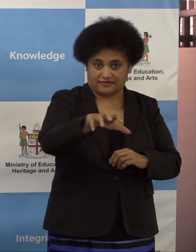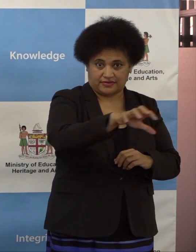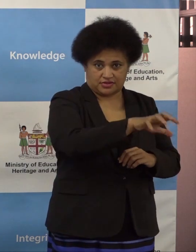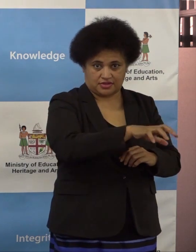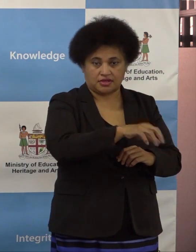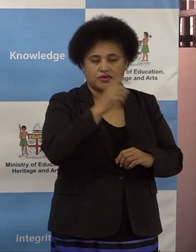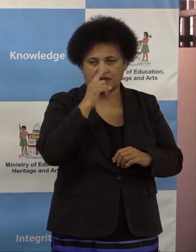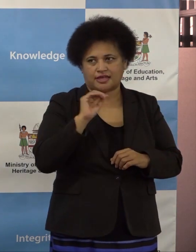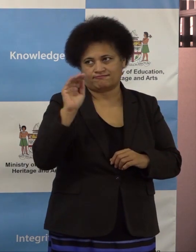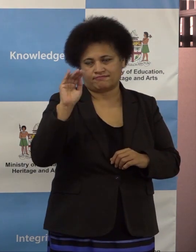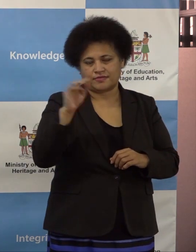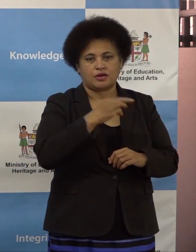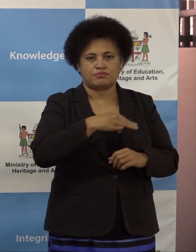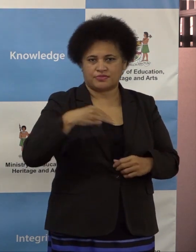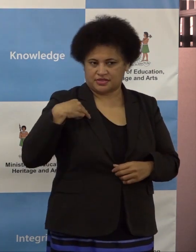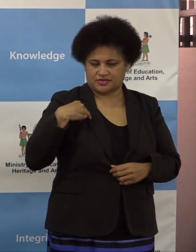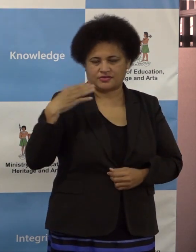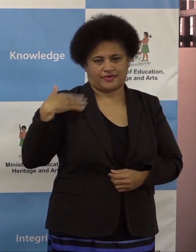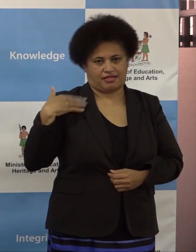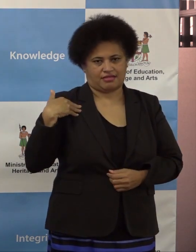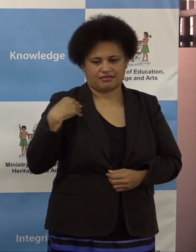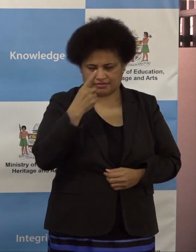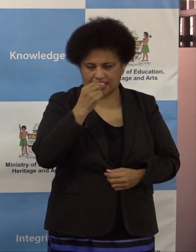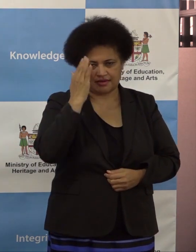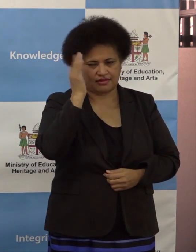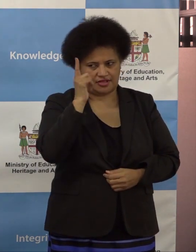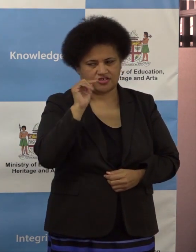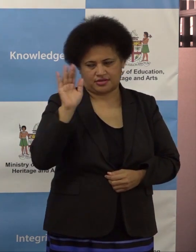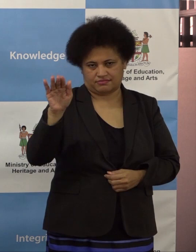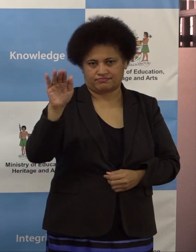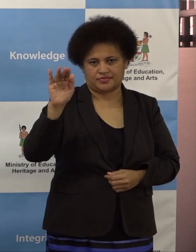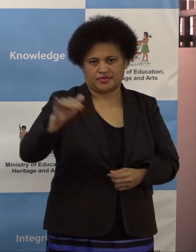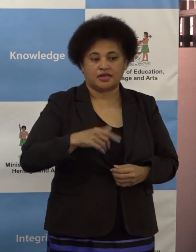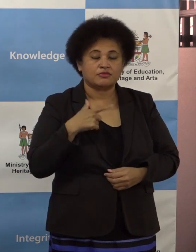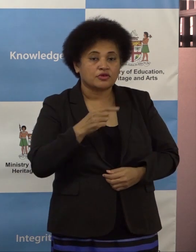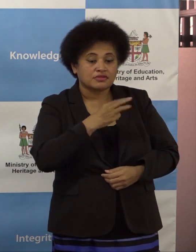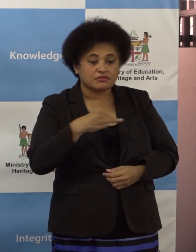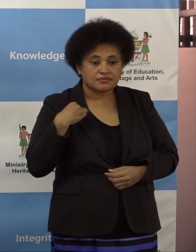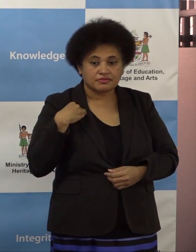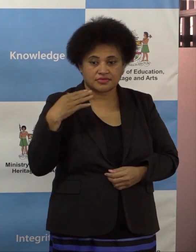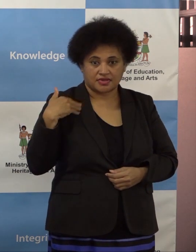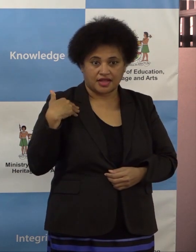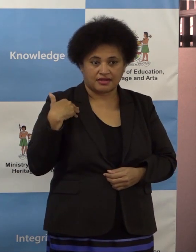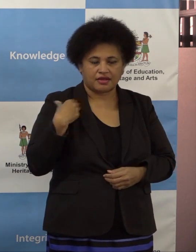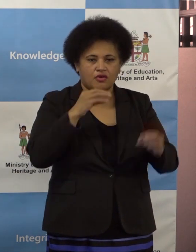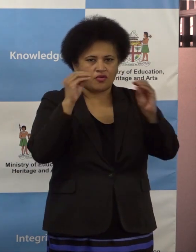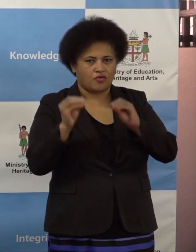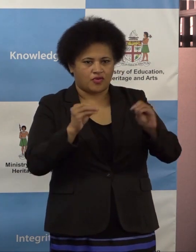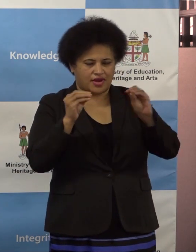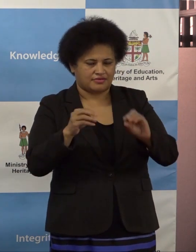can seek guidance from the Ministry of Health as the Ministry of Health has been running some of this training